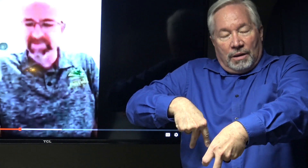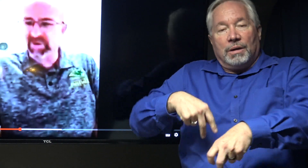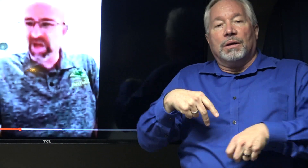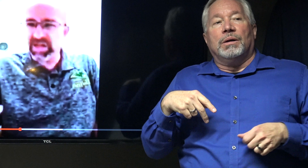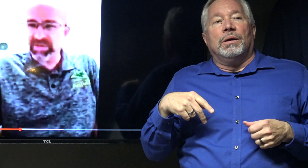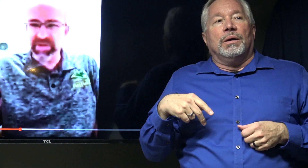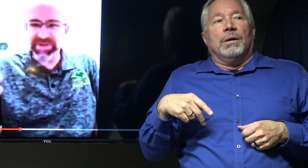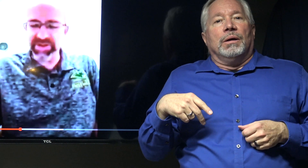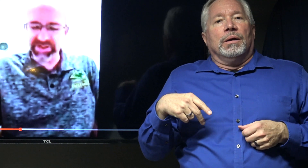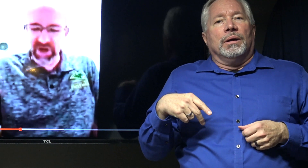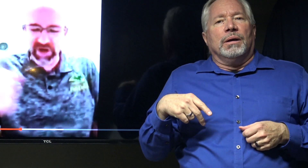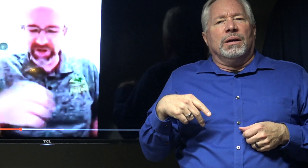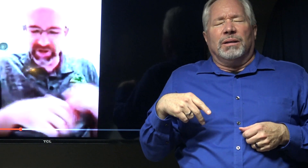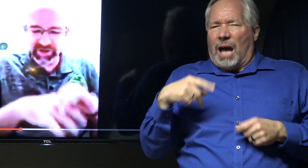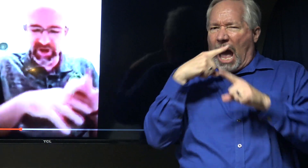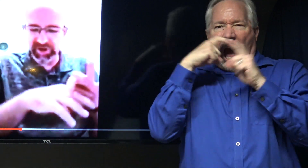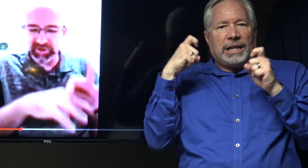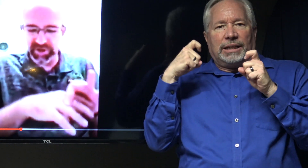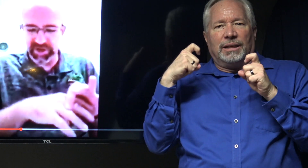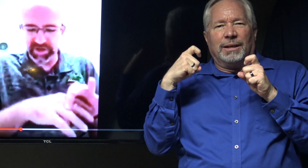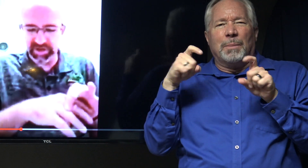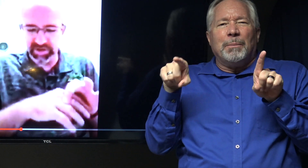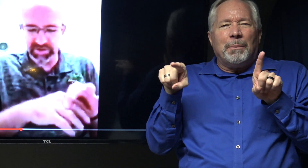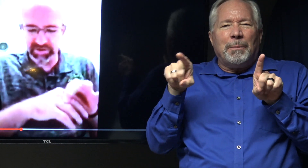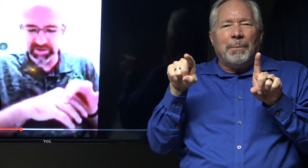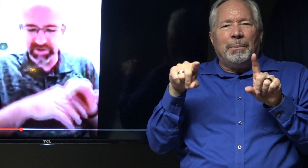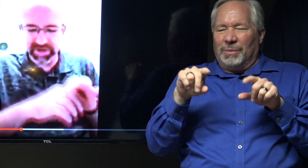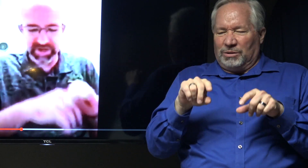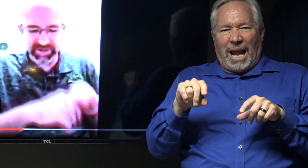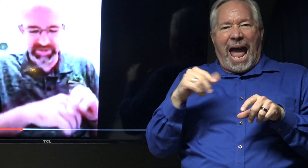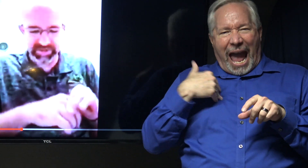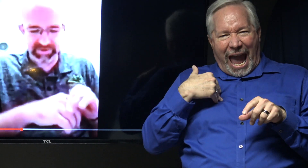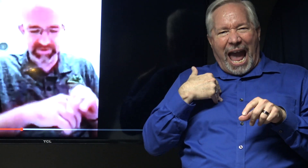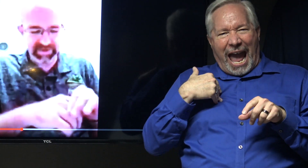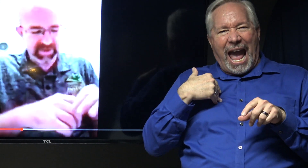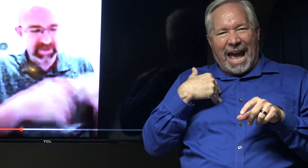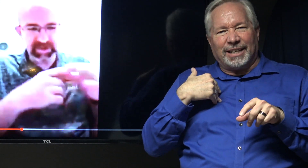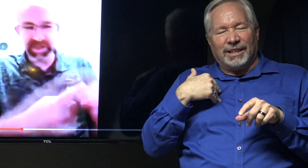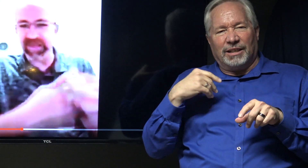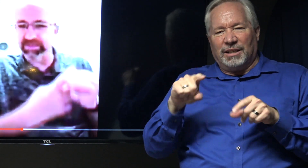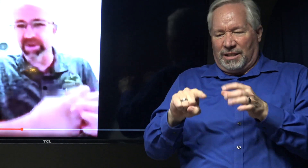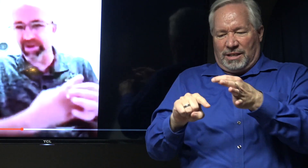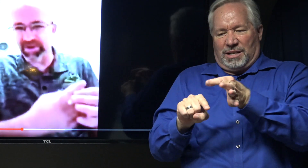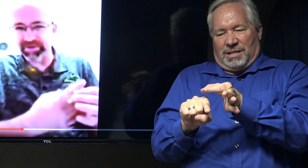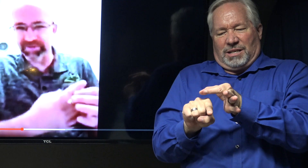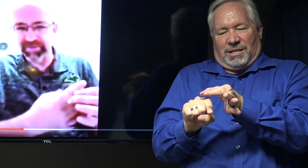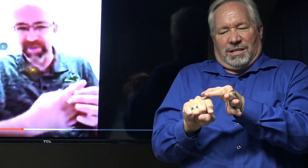It was very ugly. And she had this gaudy, gaudy ring on her index finger. It looked like it had blood on it.